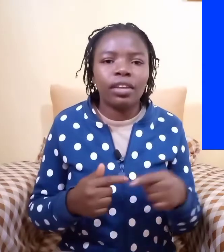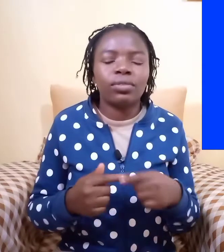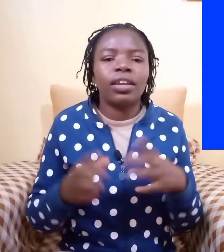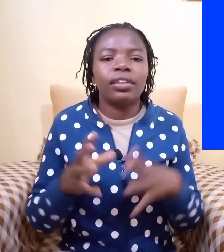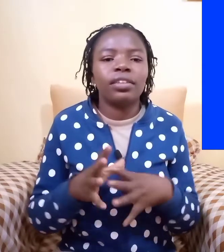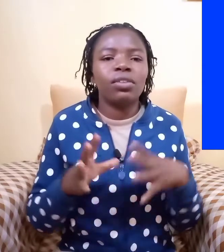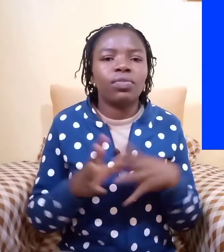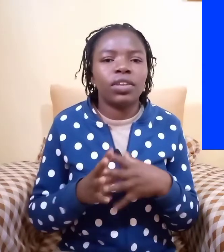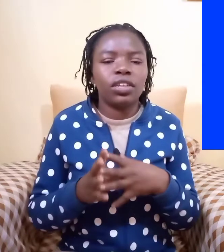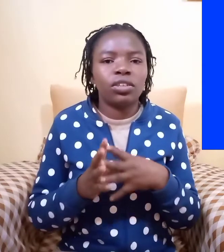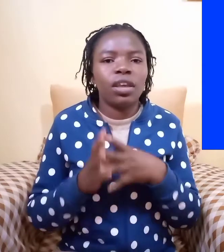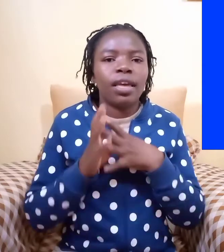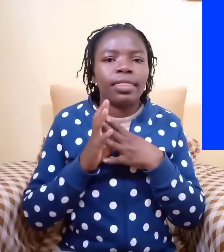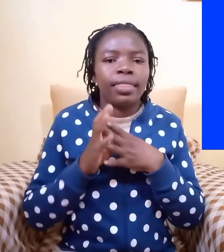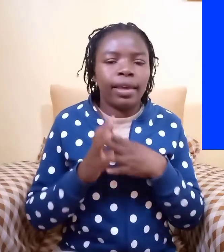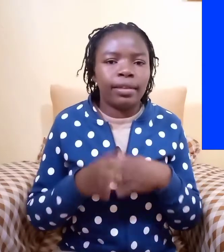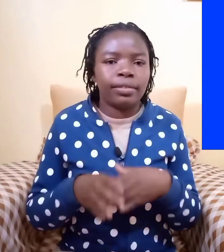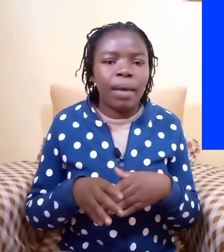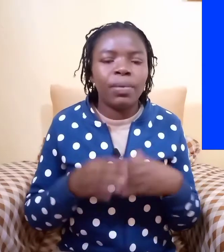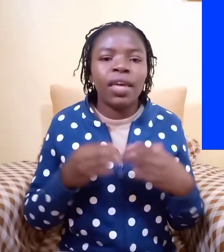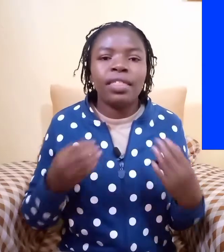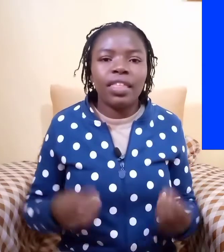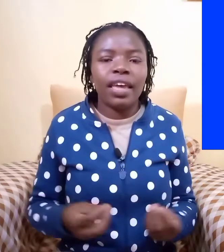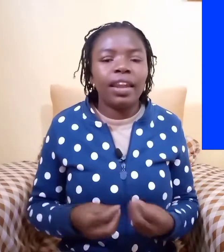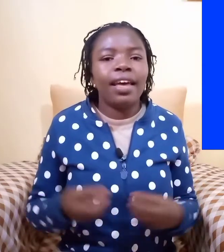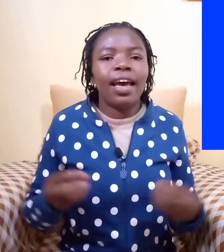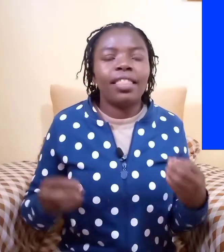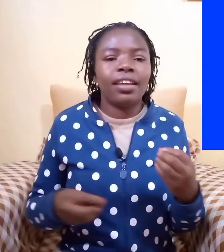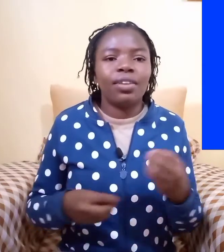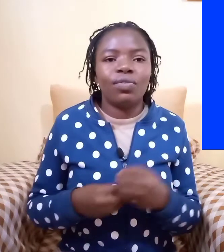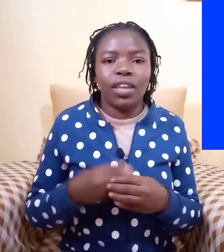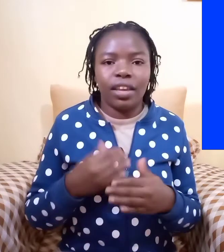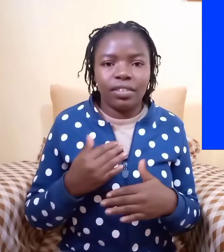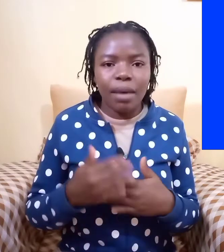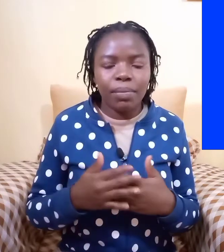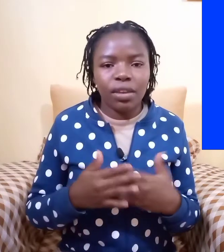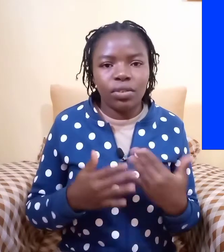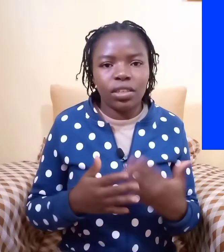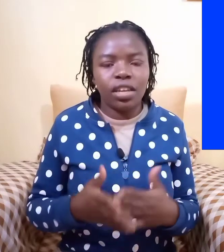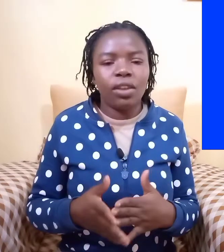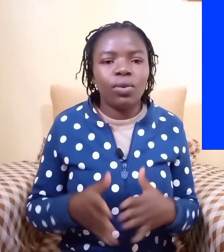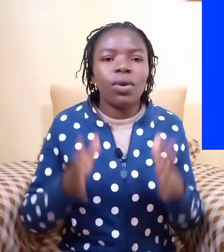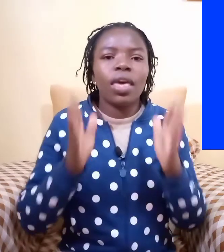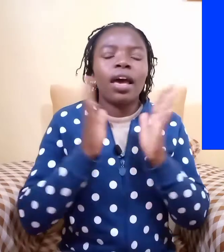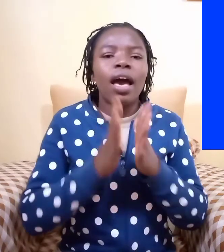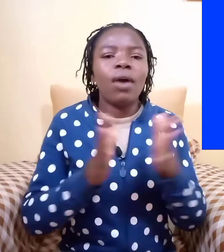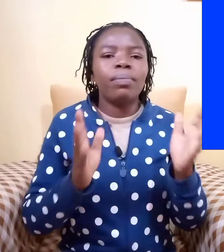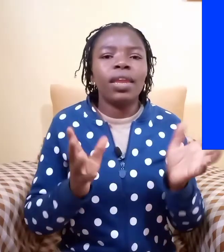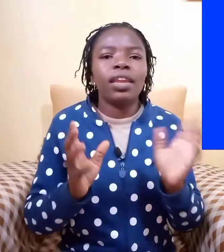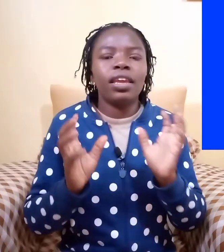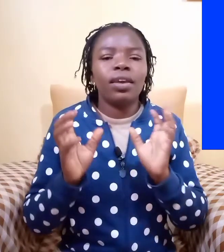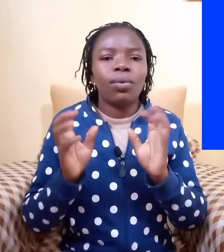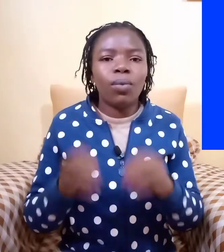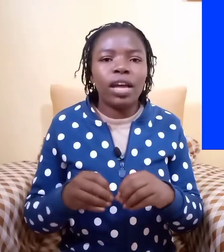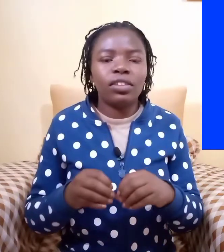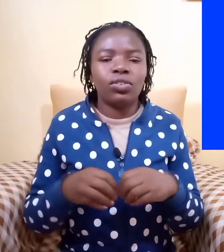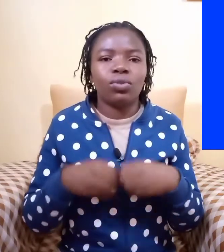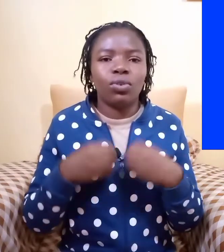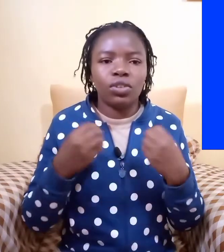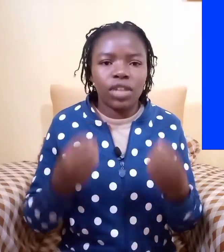next one until you finish the exam then at the end of the exam it will tell you how many words you got